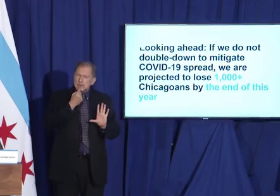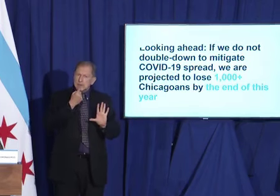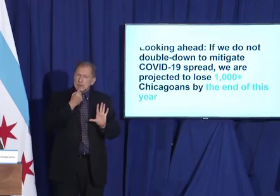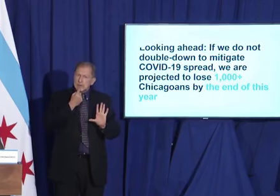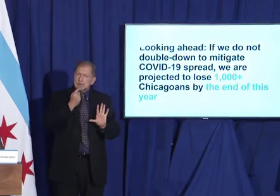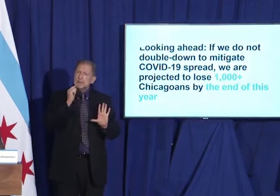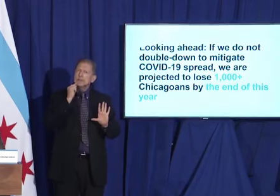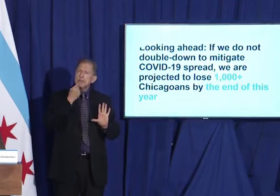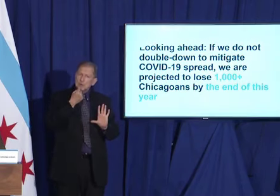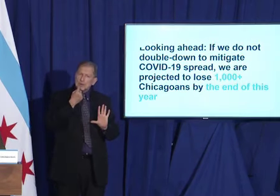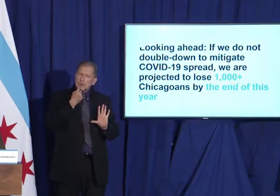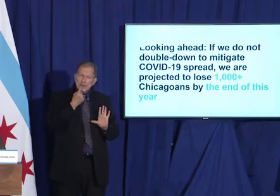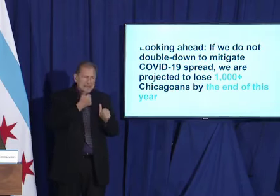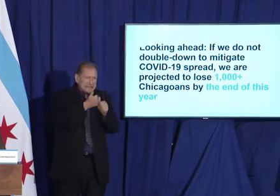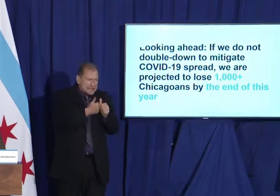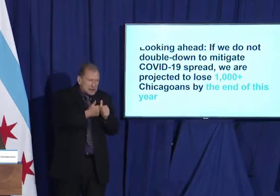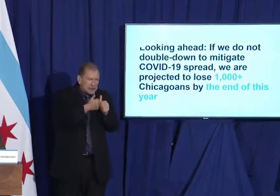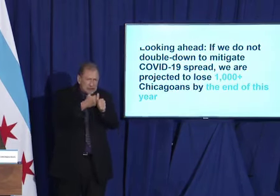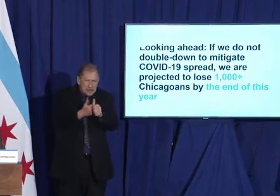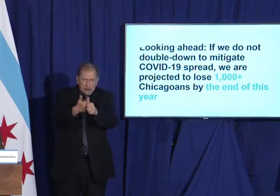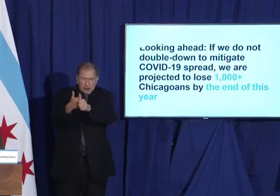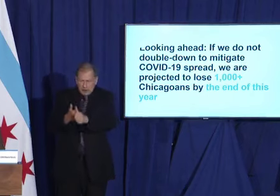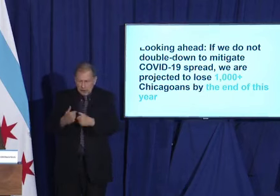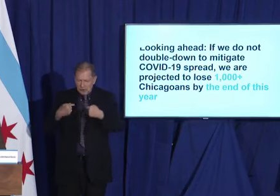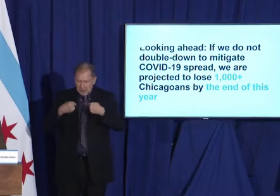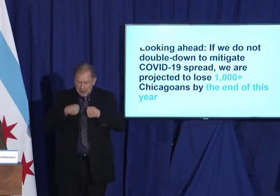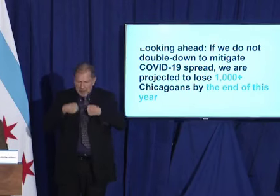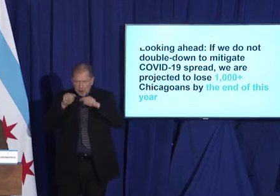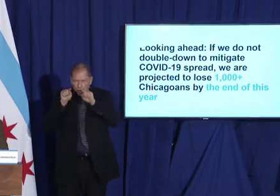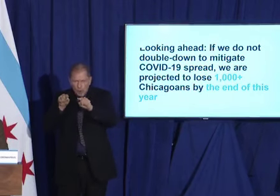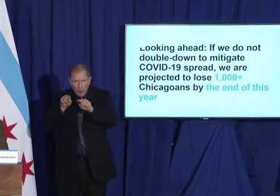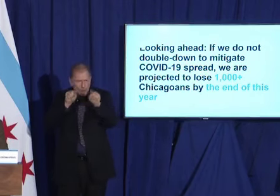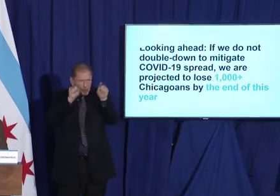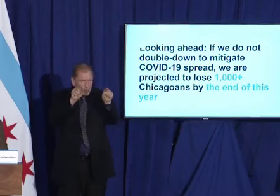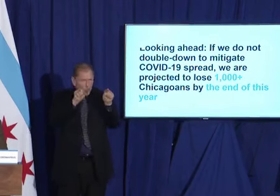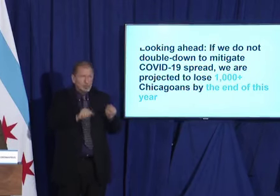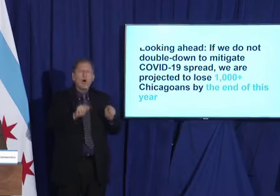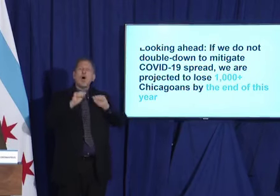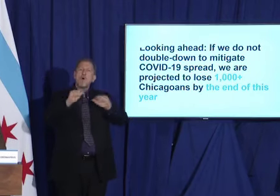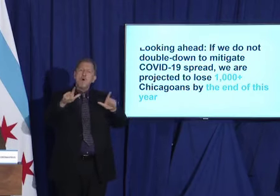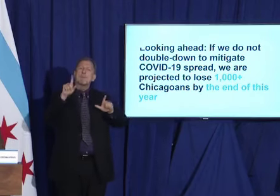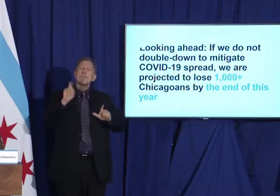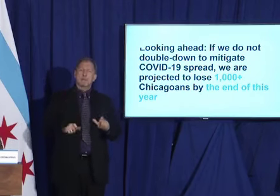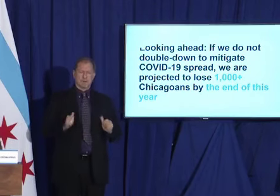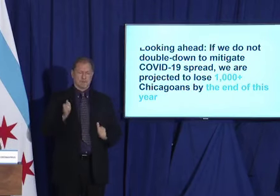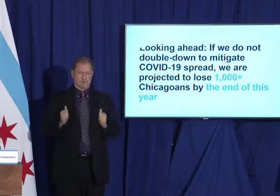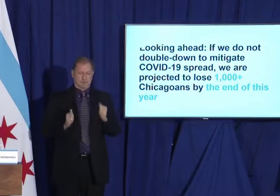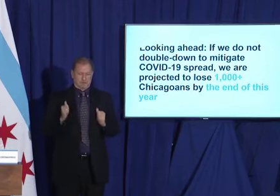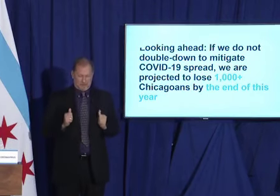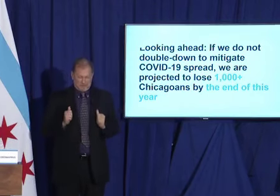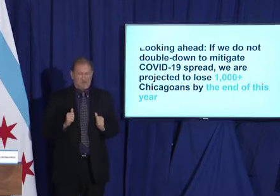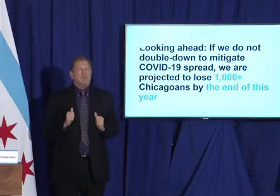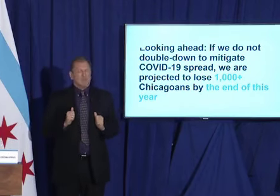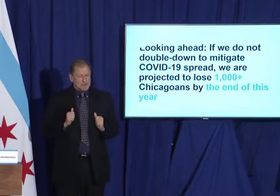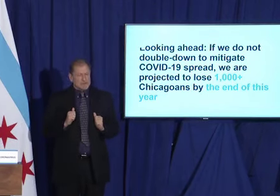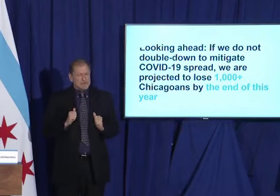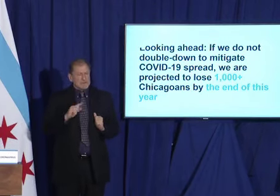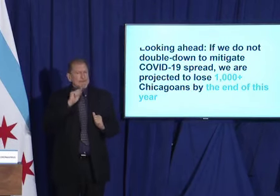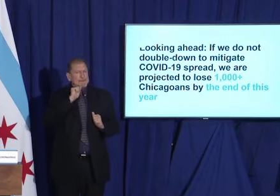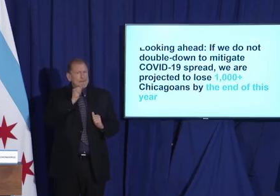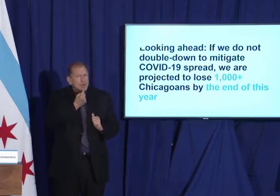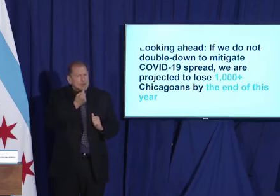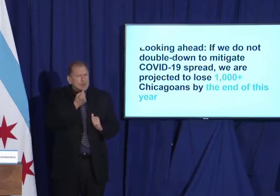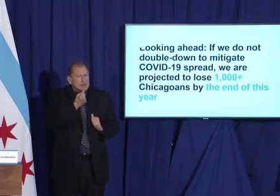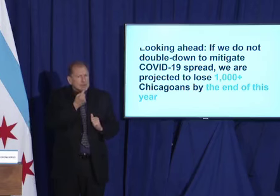Everyone, me, you, everyone, must step up, and we must do more. Our goal now